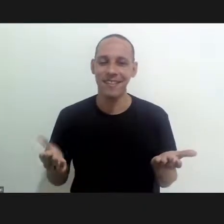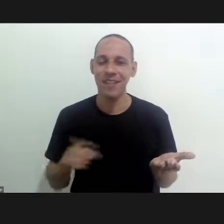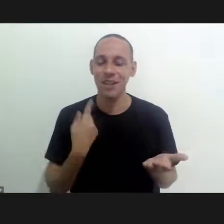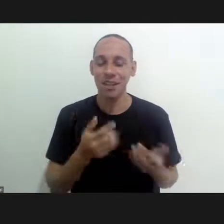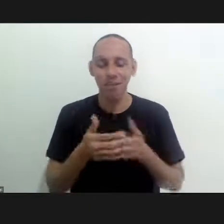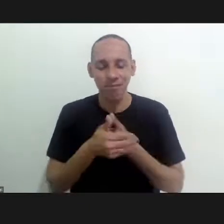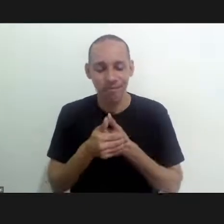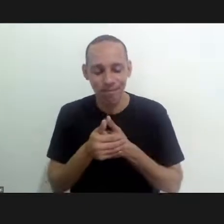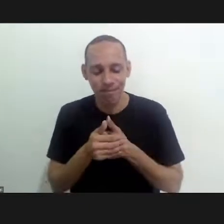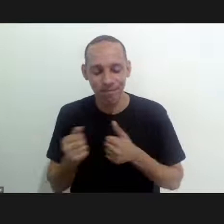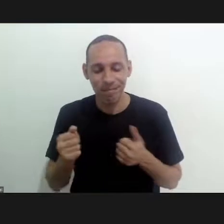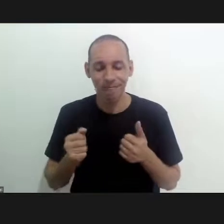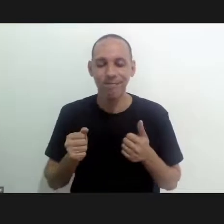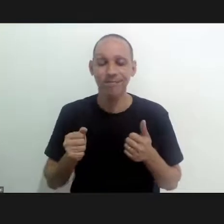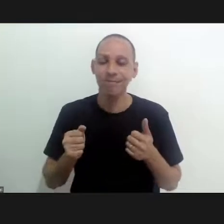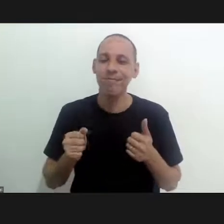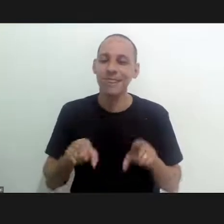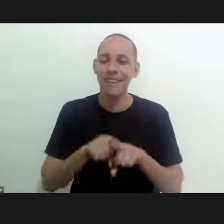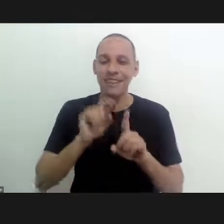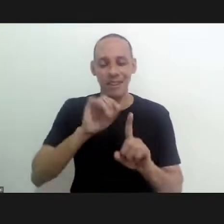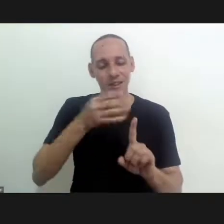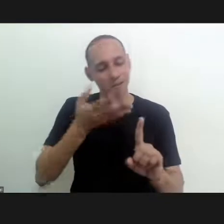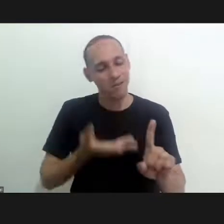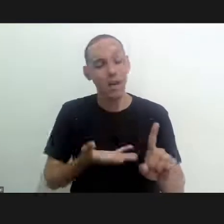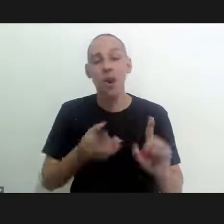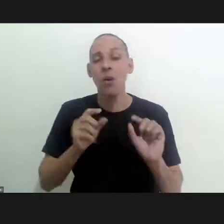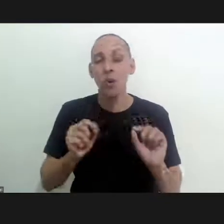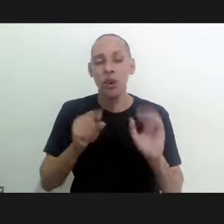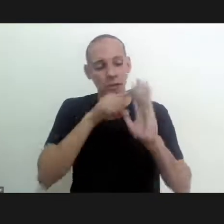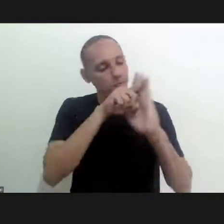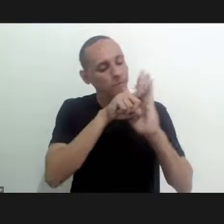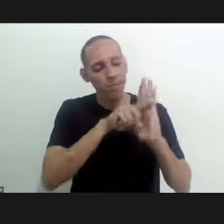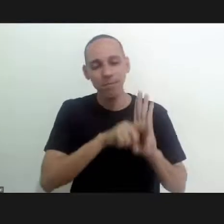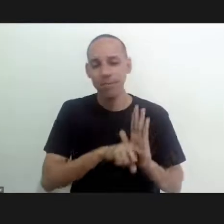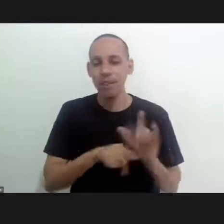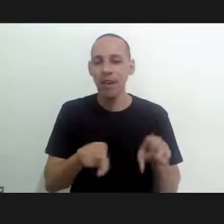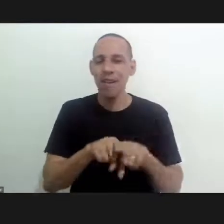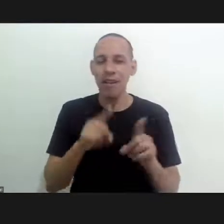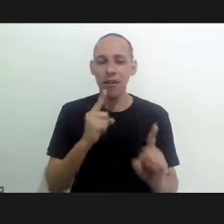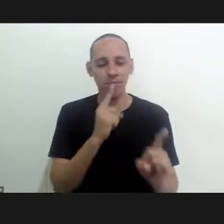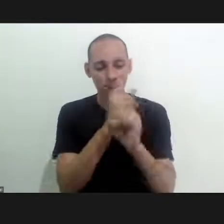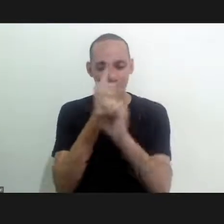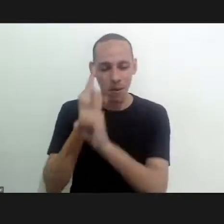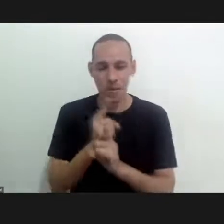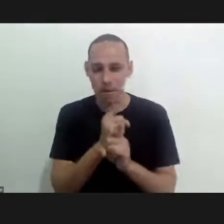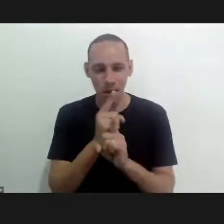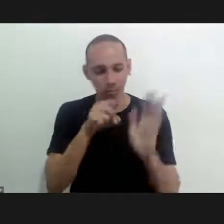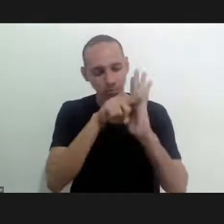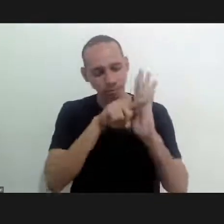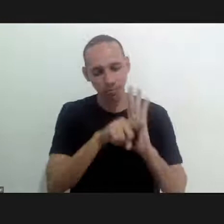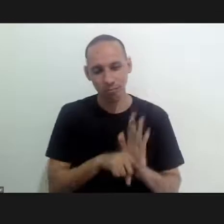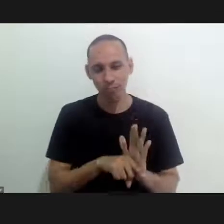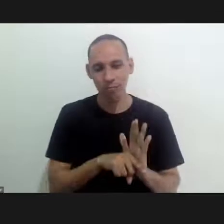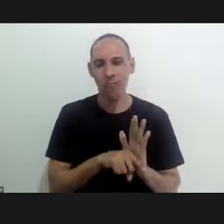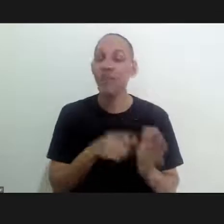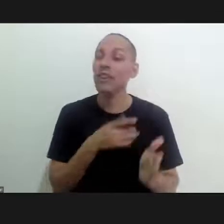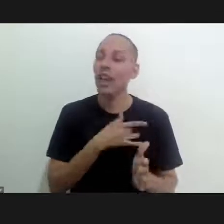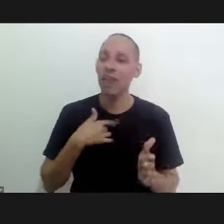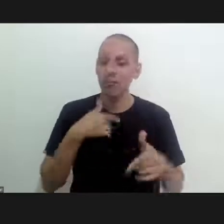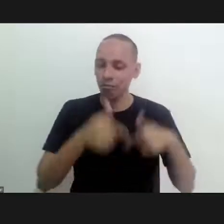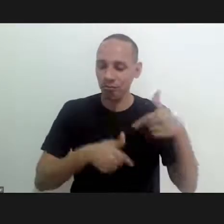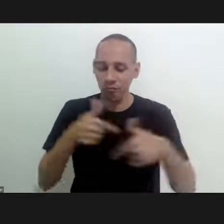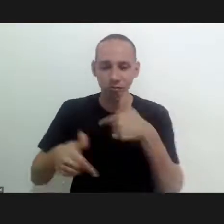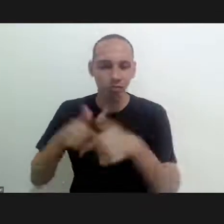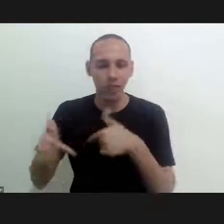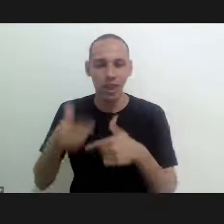So this is our homage which we are making to the research and to the researchers and the meeting